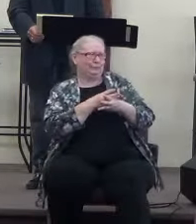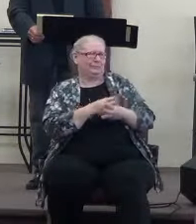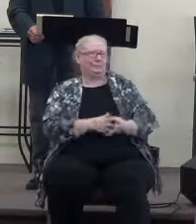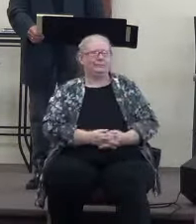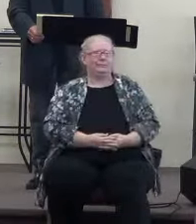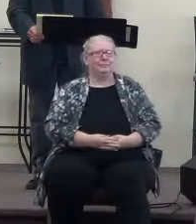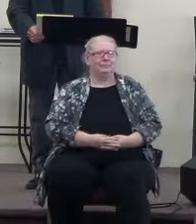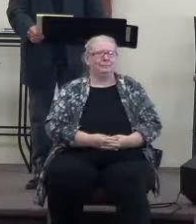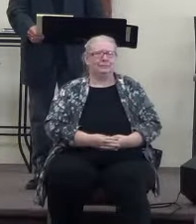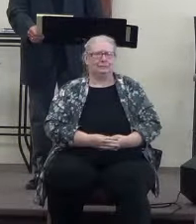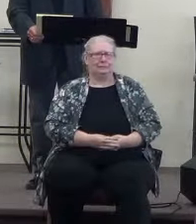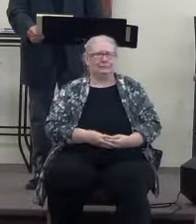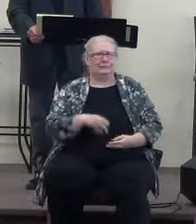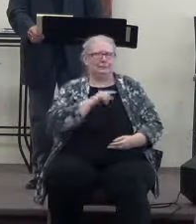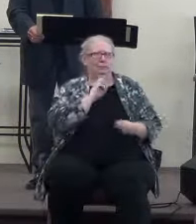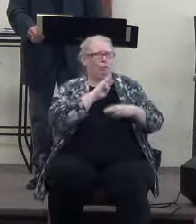I don't get that guy.